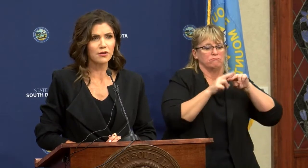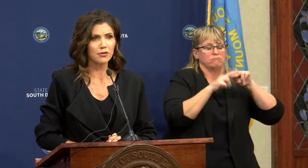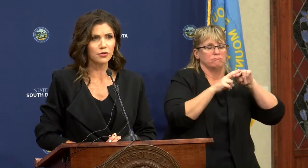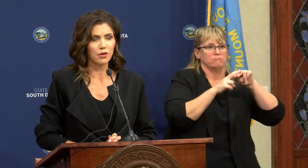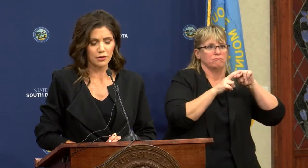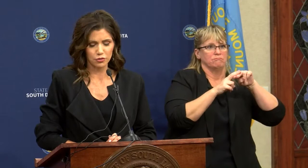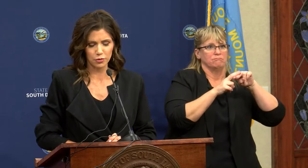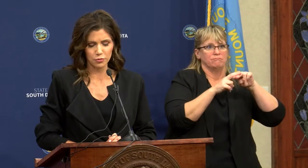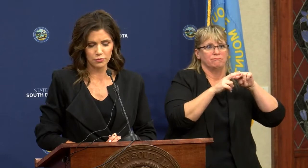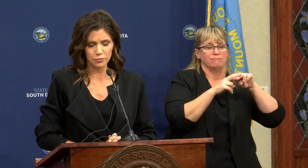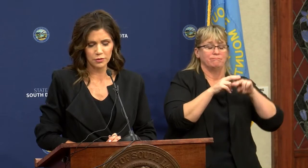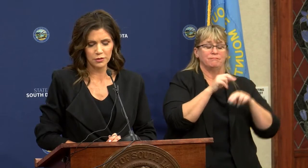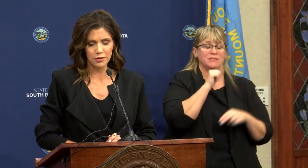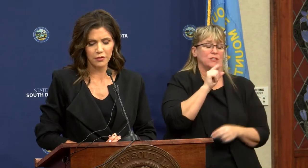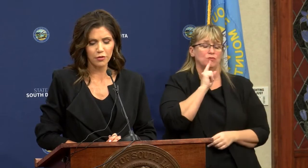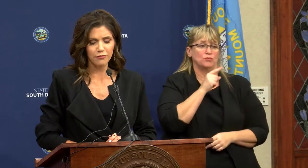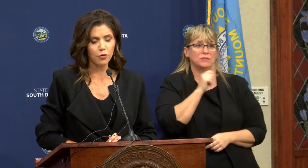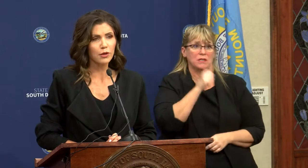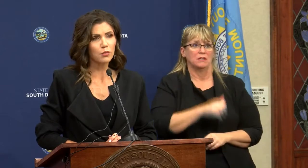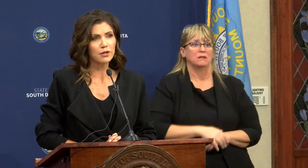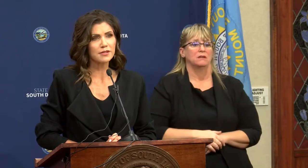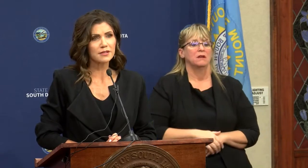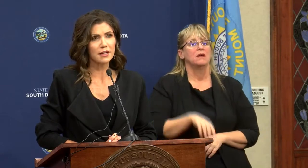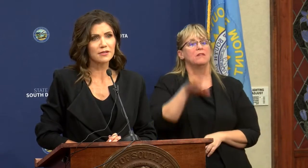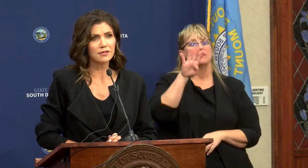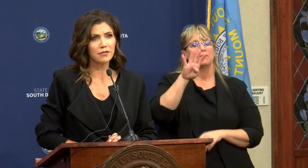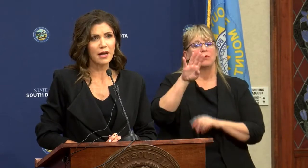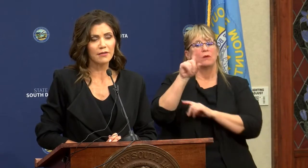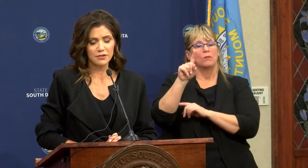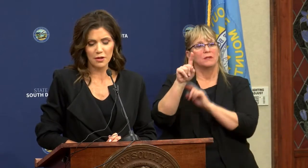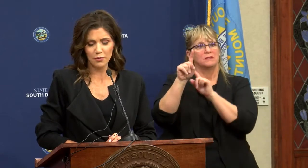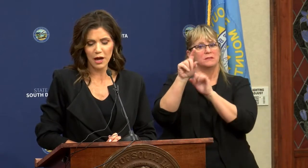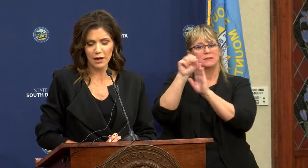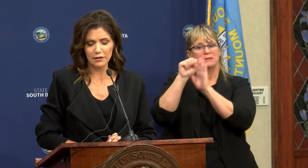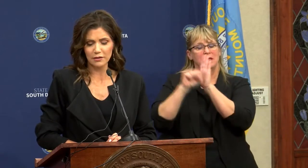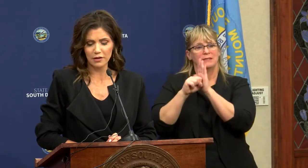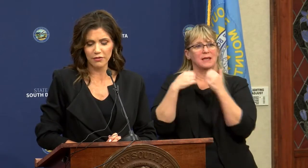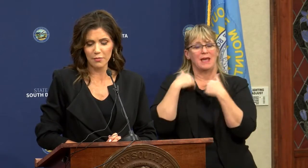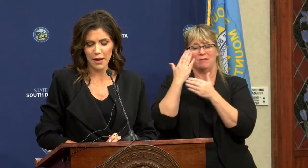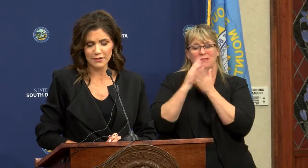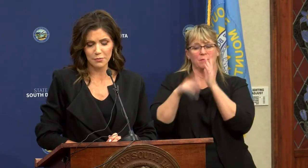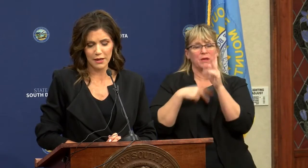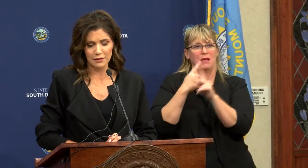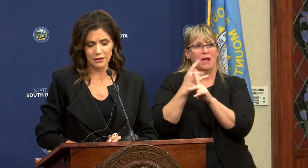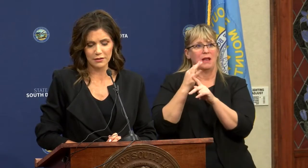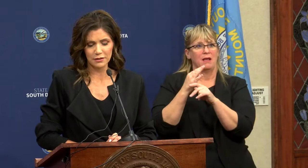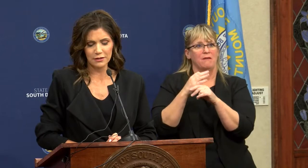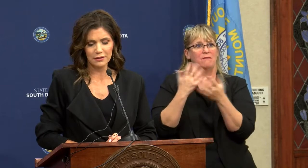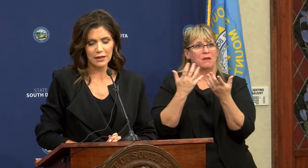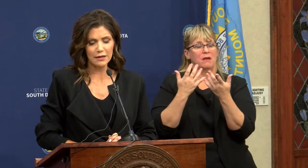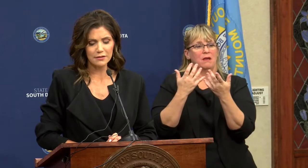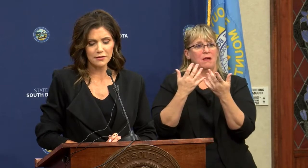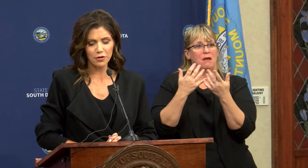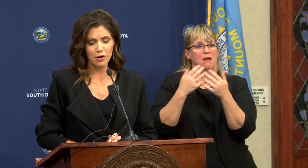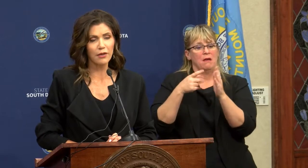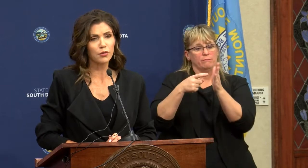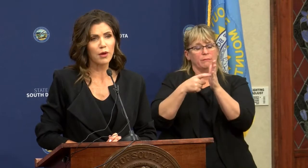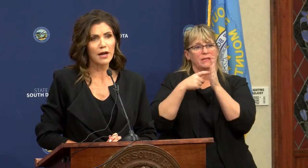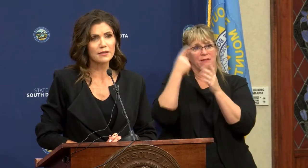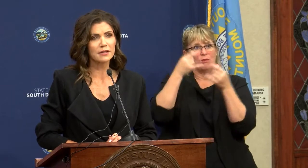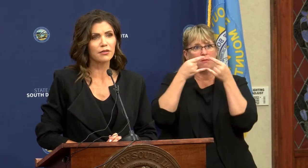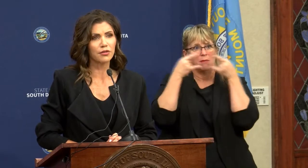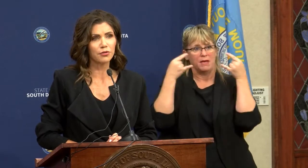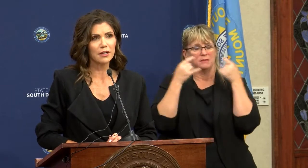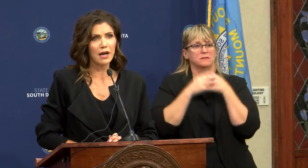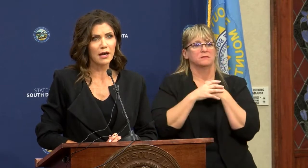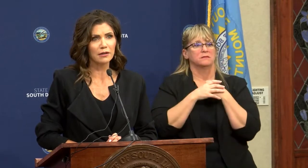And that is also not true. There are 41 states that have some kind of a mask mandate. Cases are on the